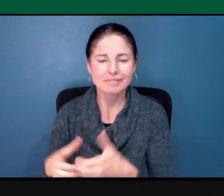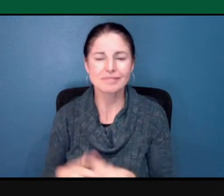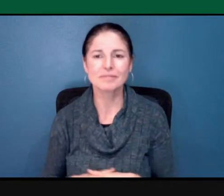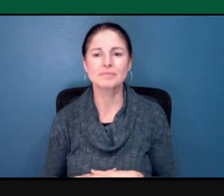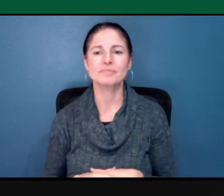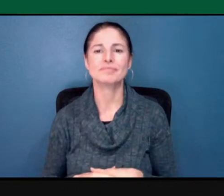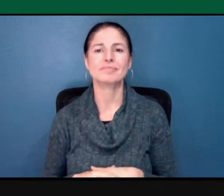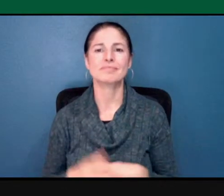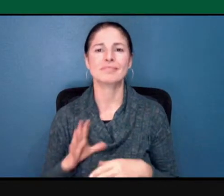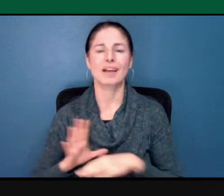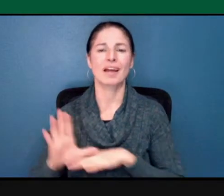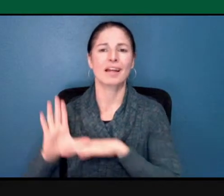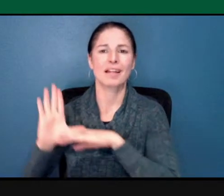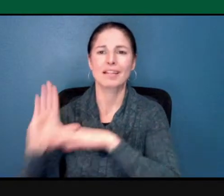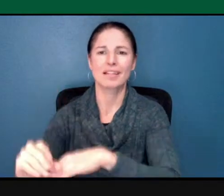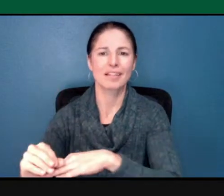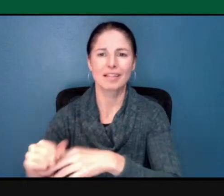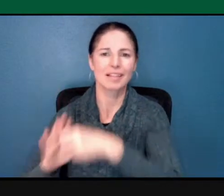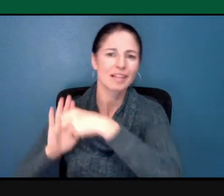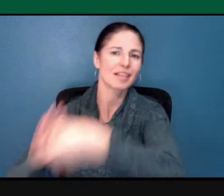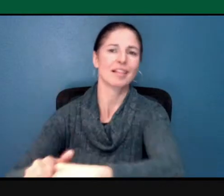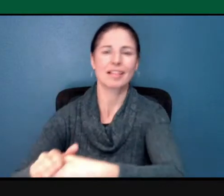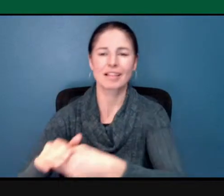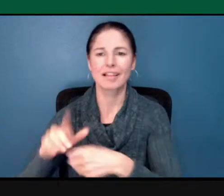Latino and other immigrants,